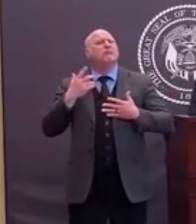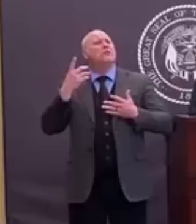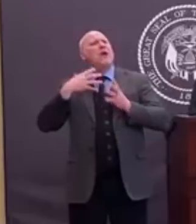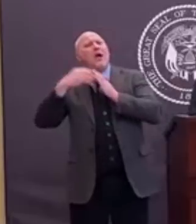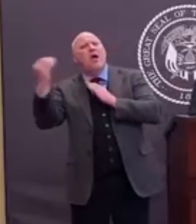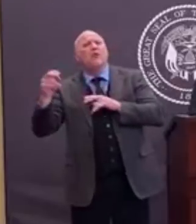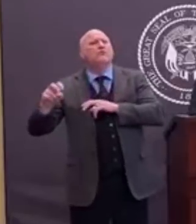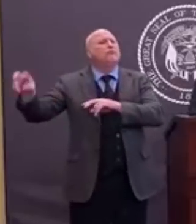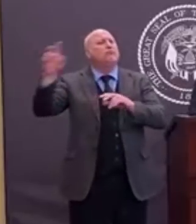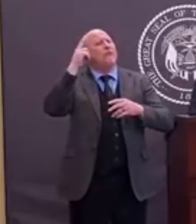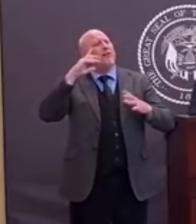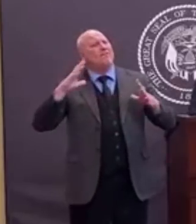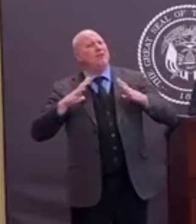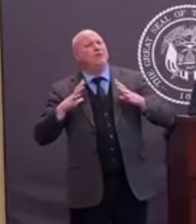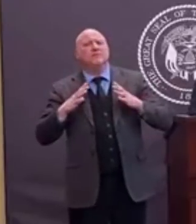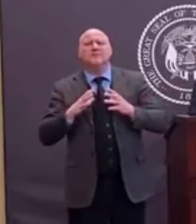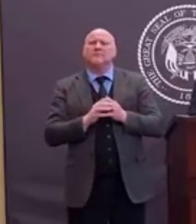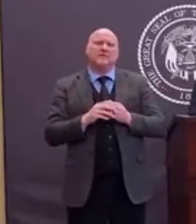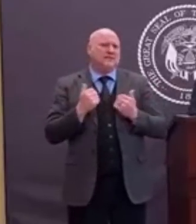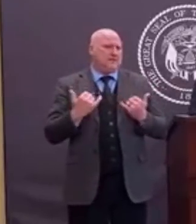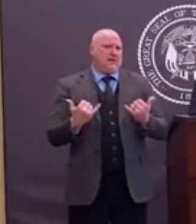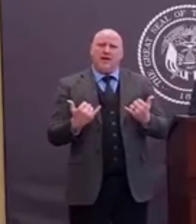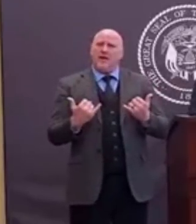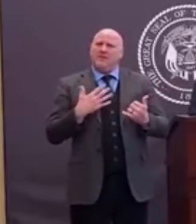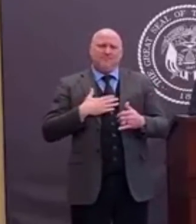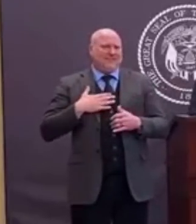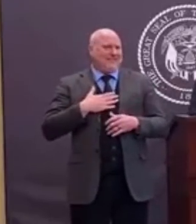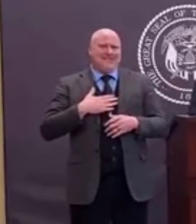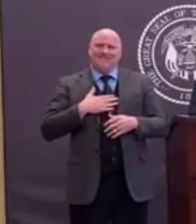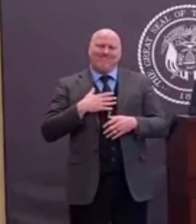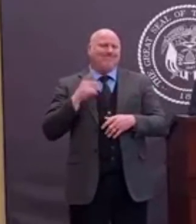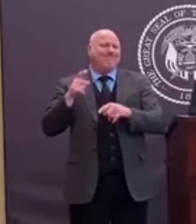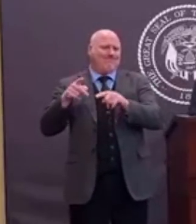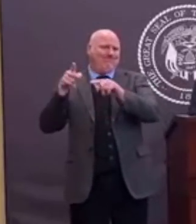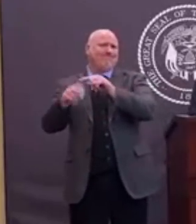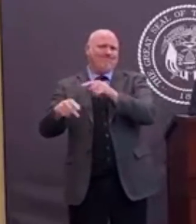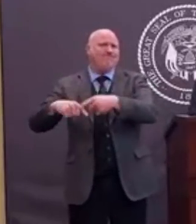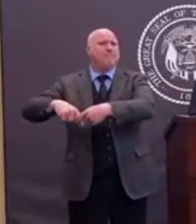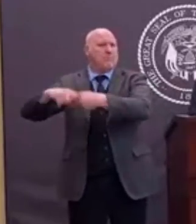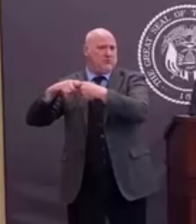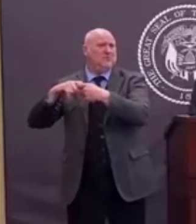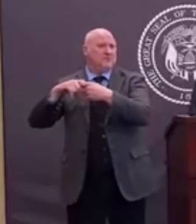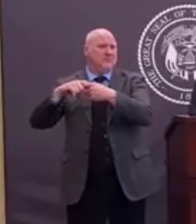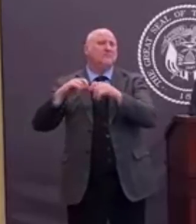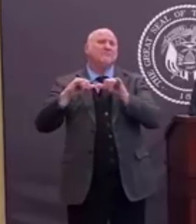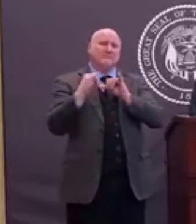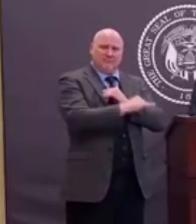safest place to be is in your home. Stay safe, stay home. That's the phrase.